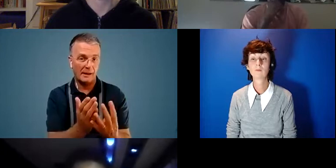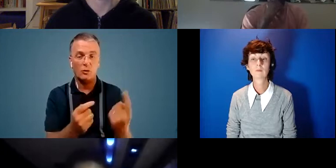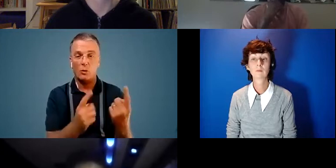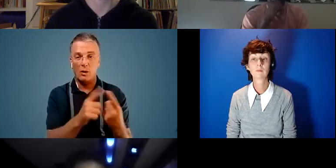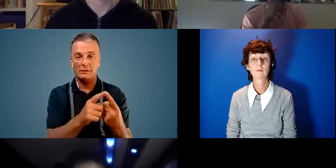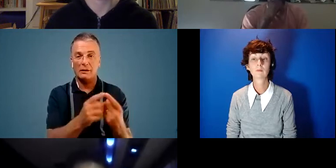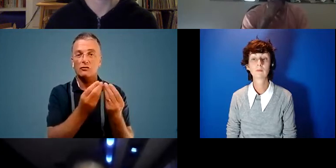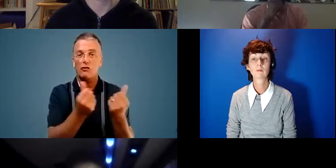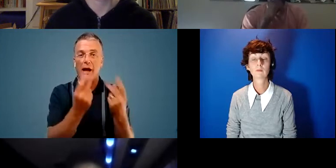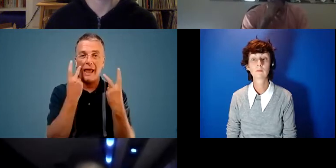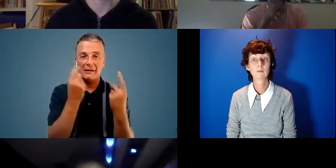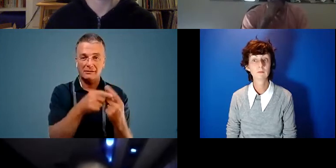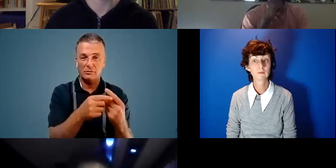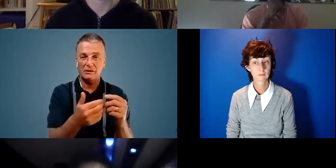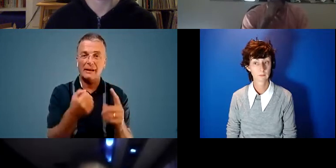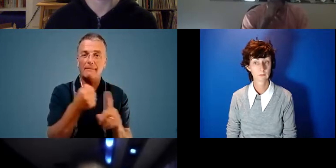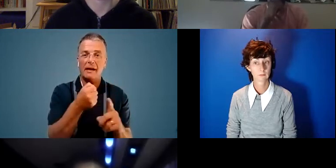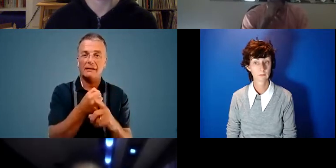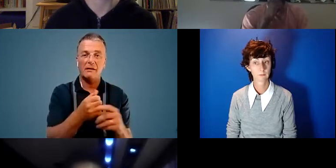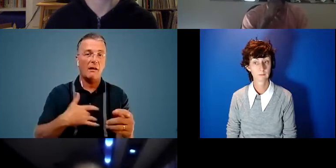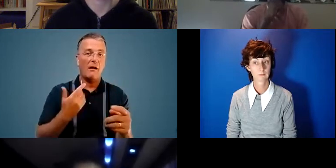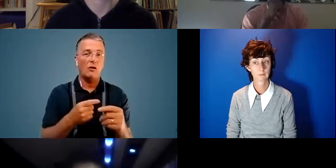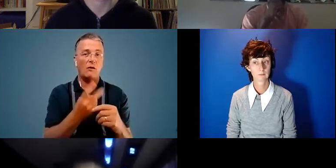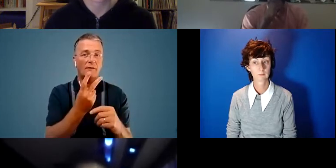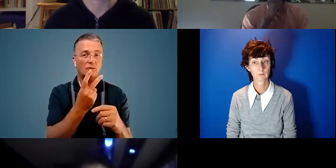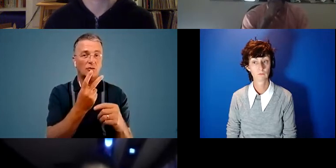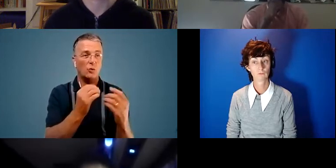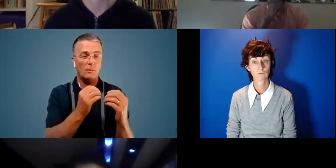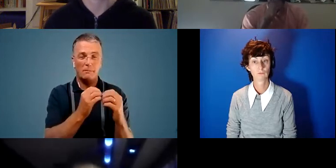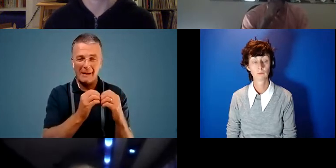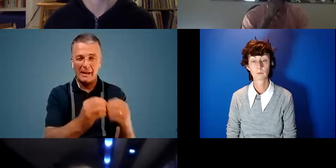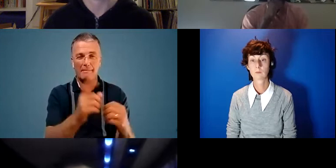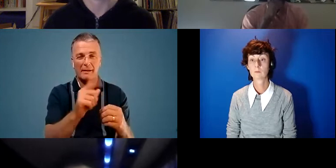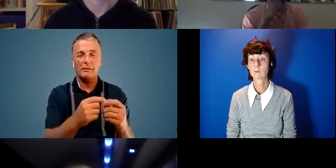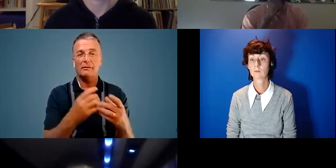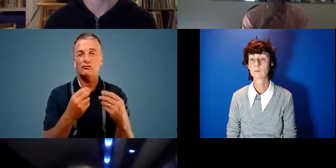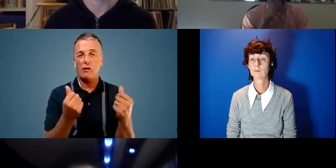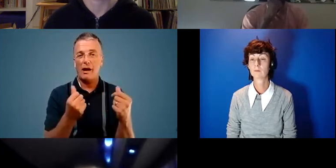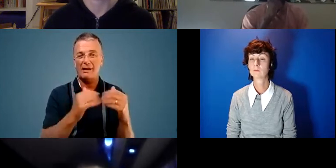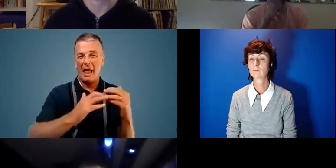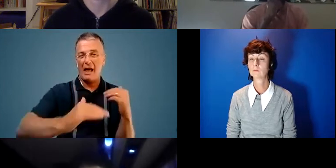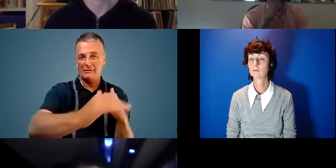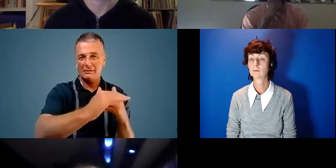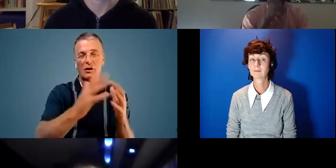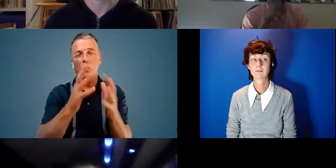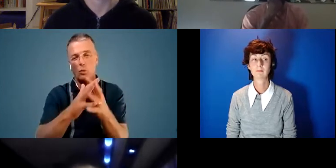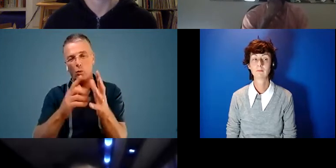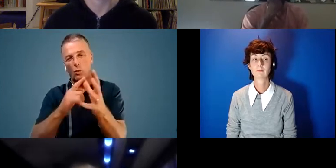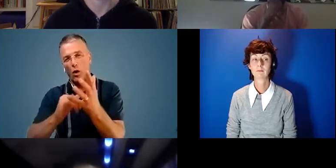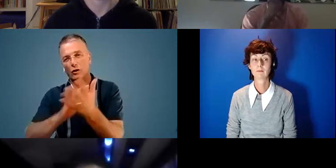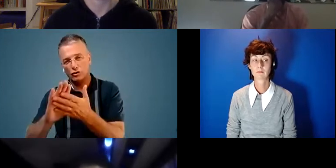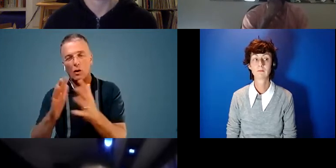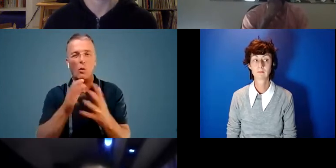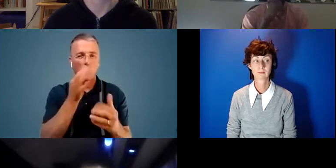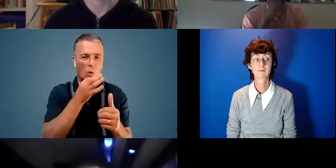drylands, which impacts the lives of two billion people. WASH, which stands for Water, Sanitation and Hygiene, and